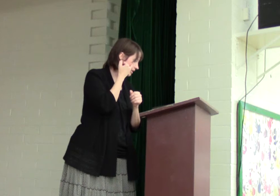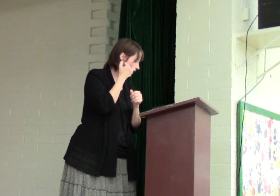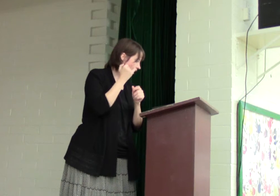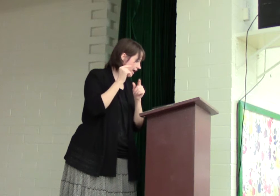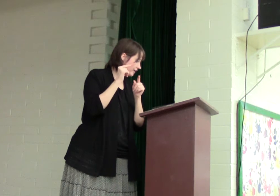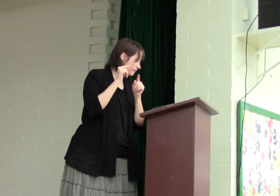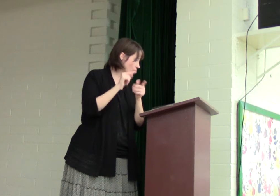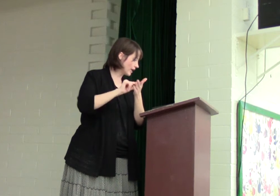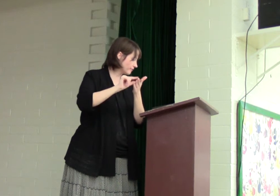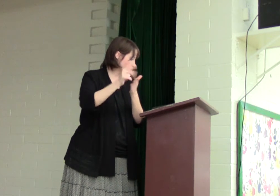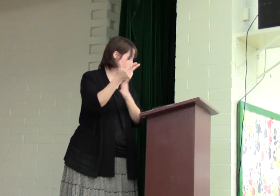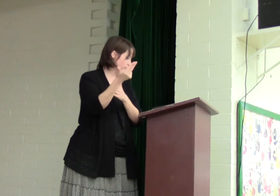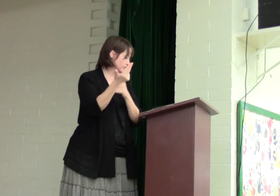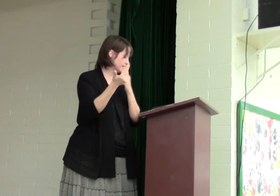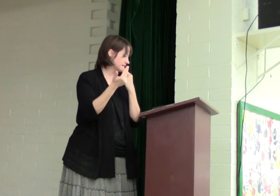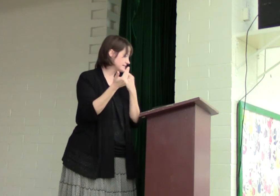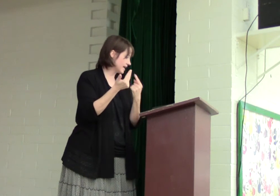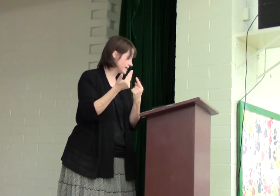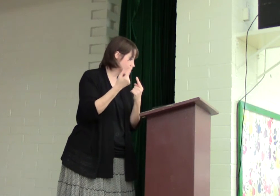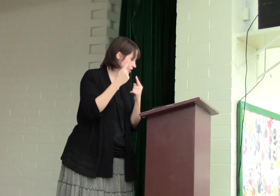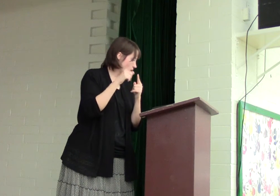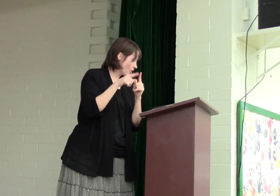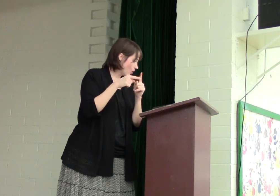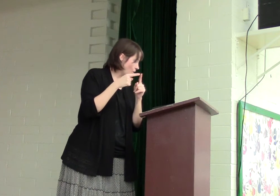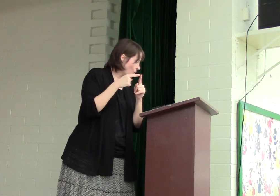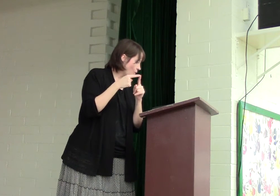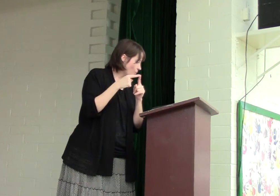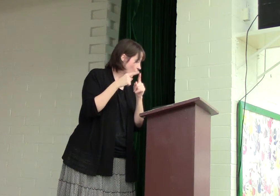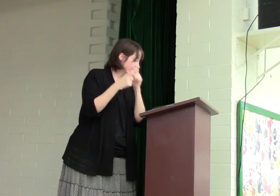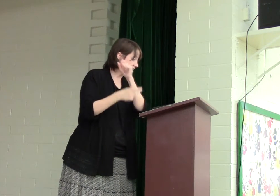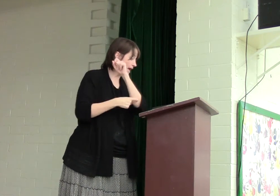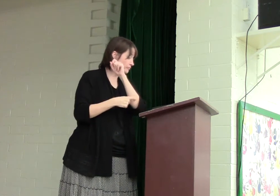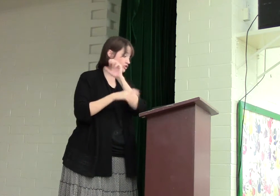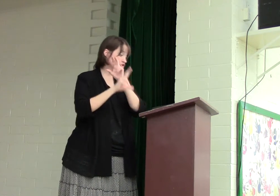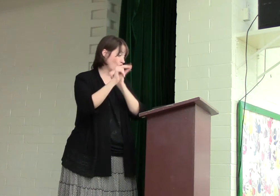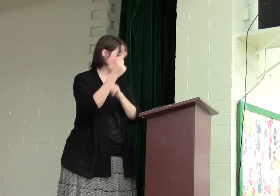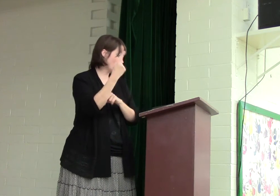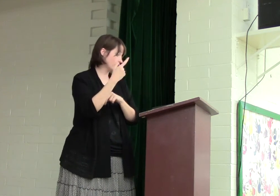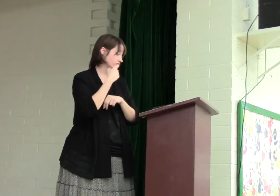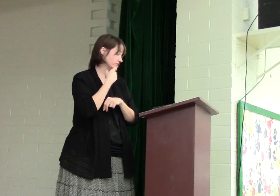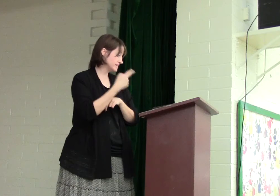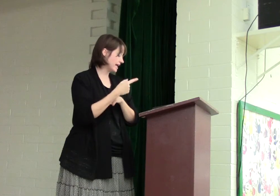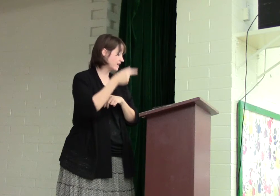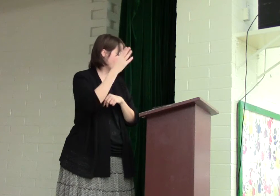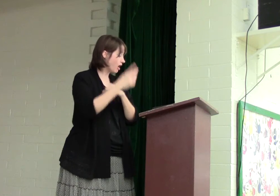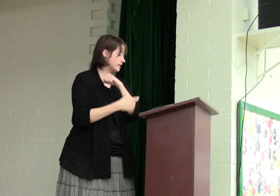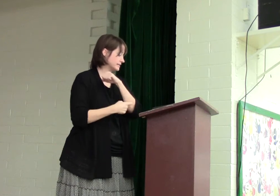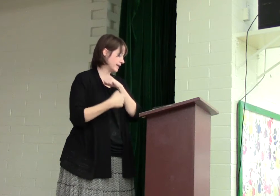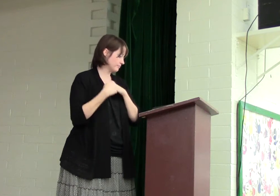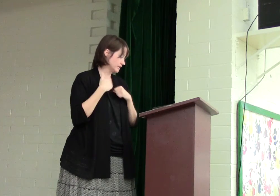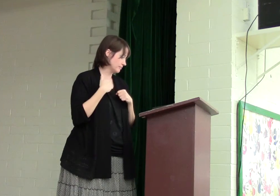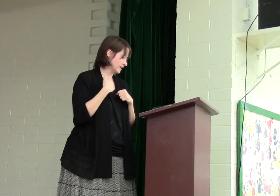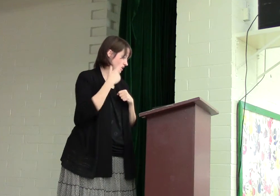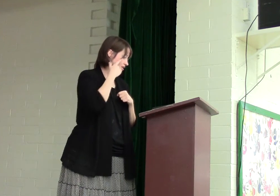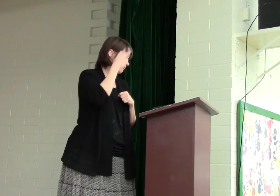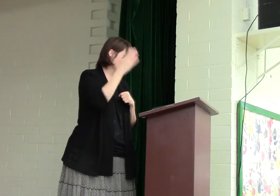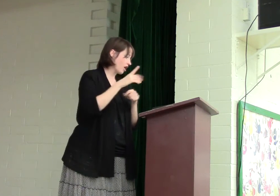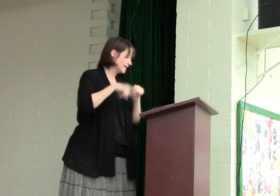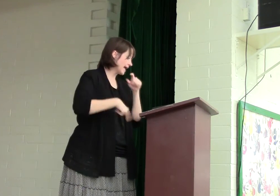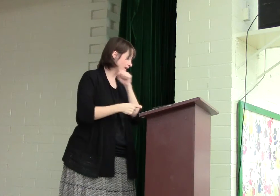And if we go down to verse 13, it says, When tempted, no one should say, God is tempting me. For God cannot